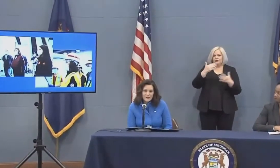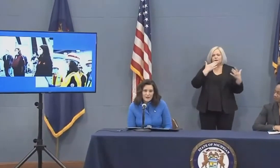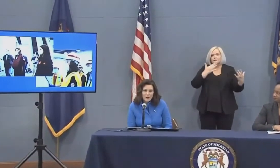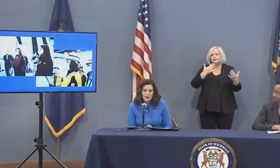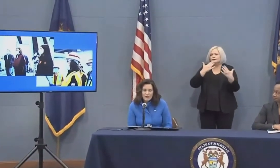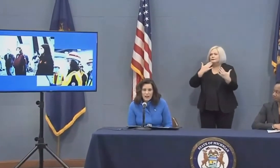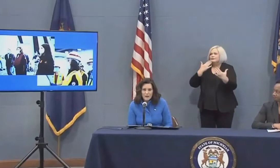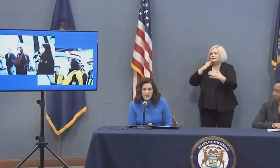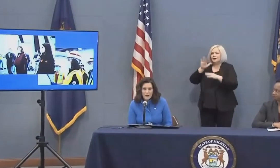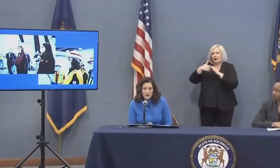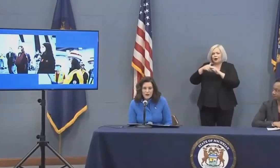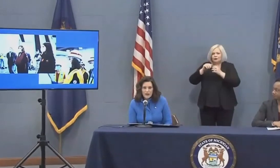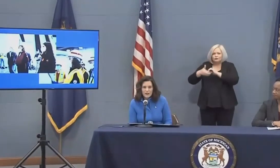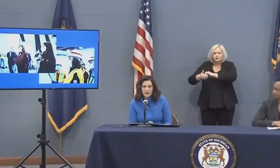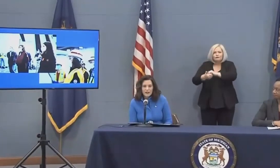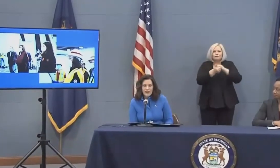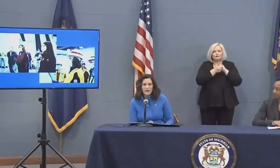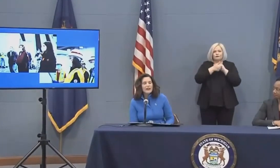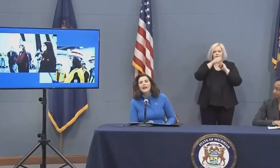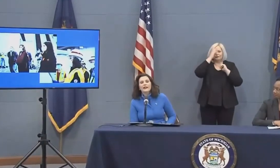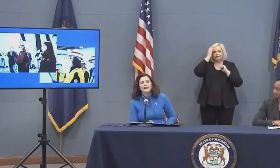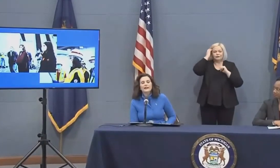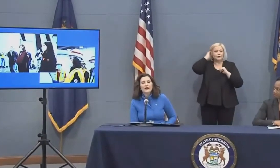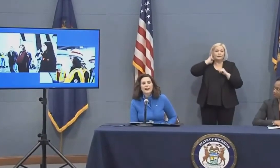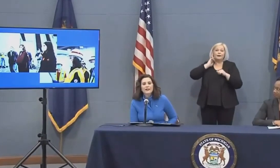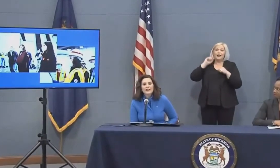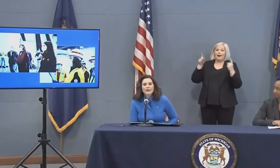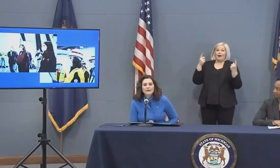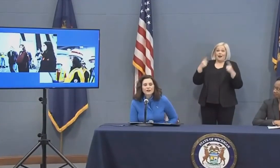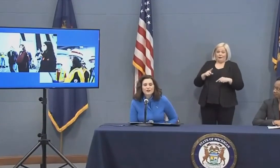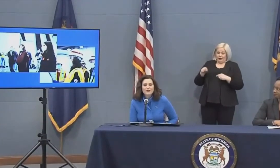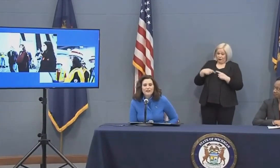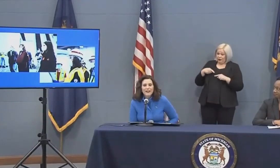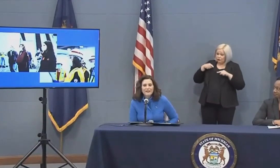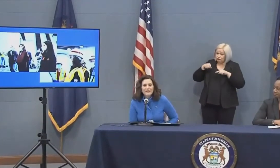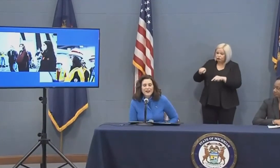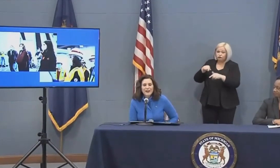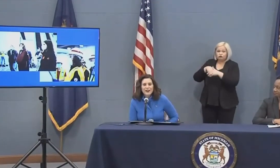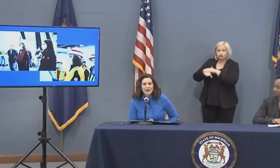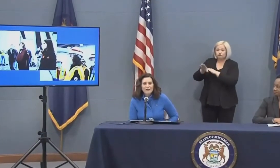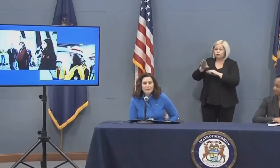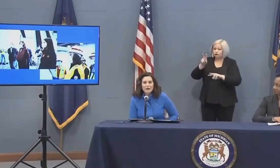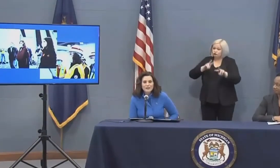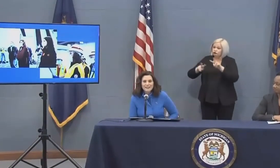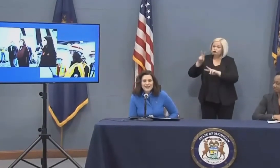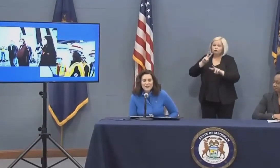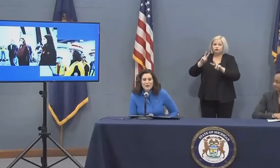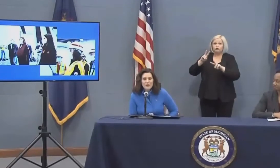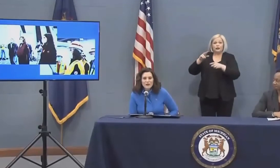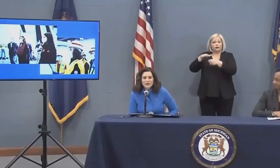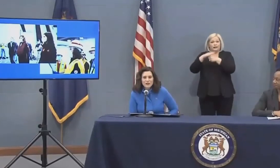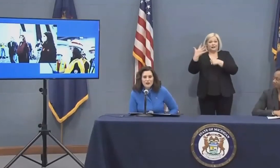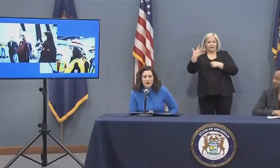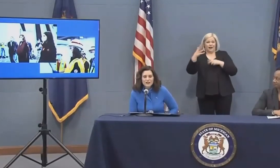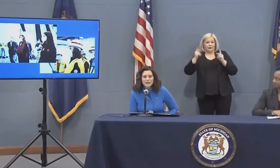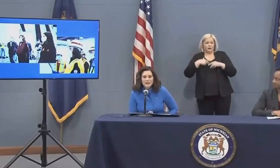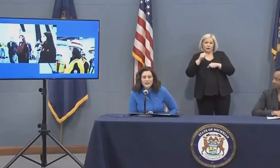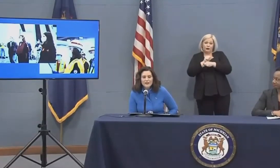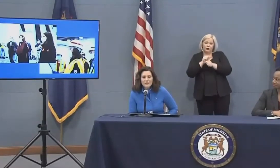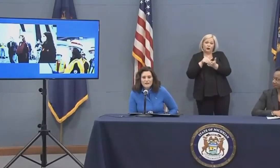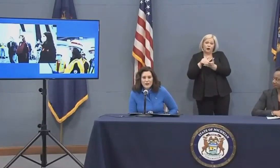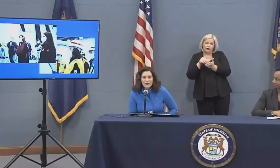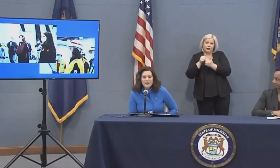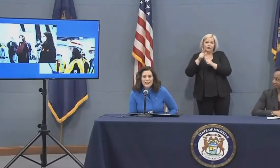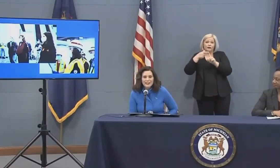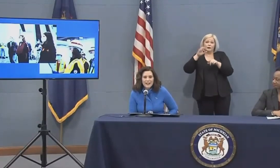Something remarkable happened while we were there, and the head of Region 5, our person that we work with so often